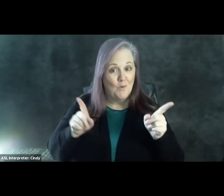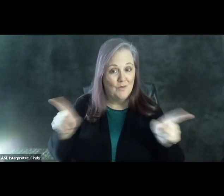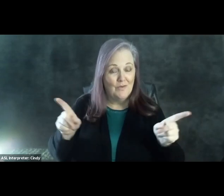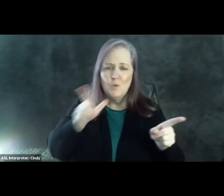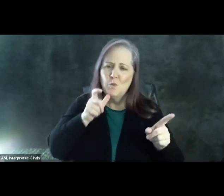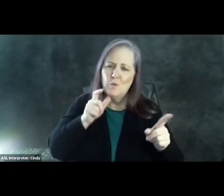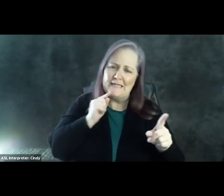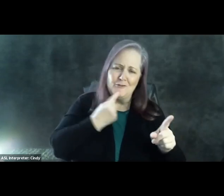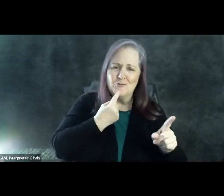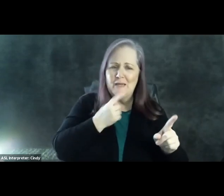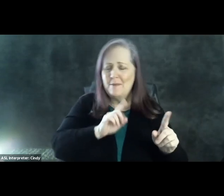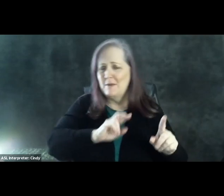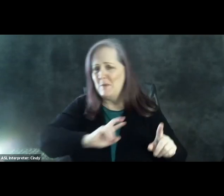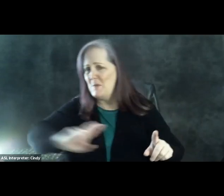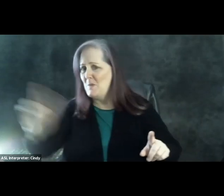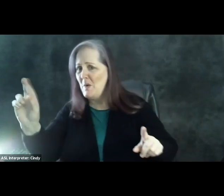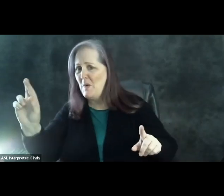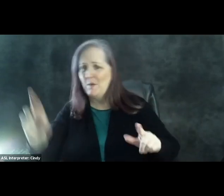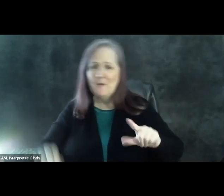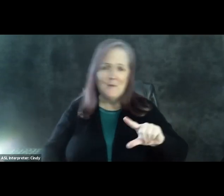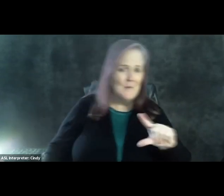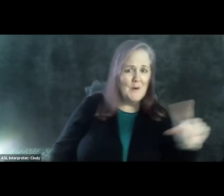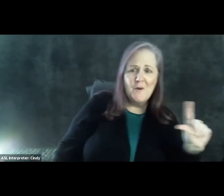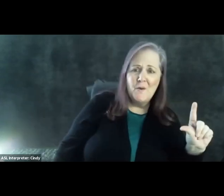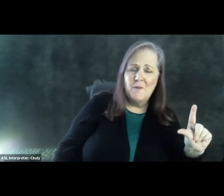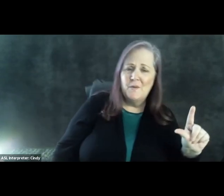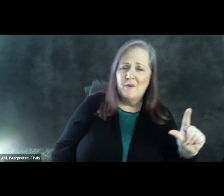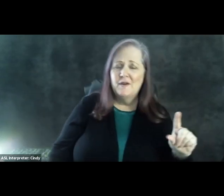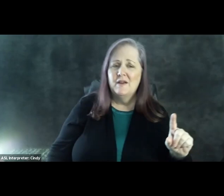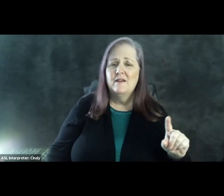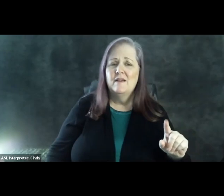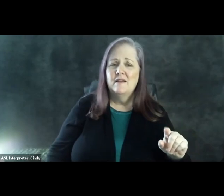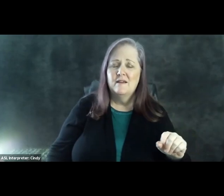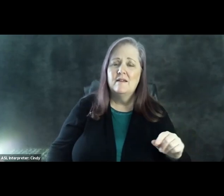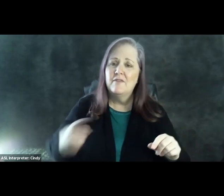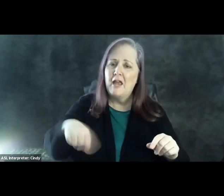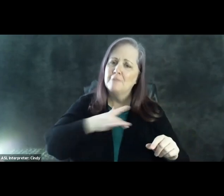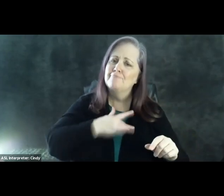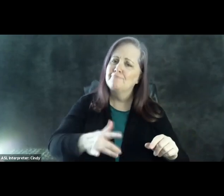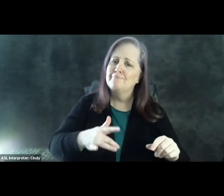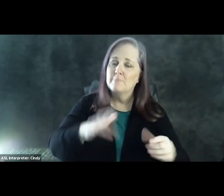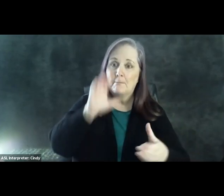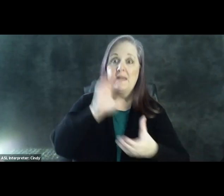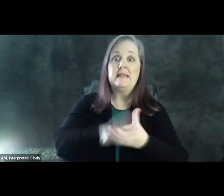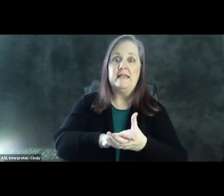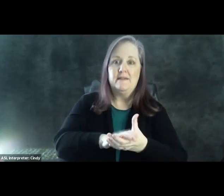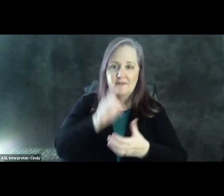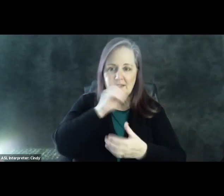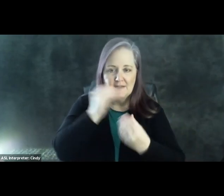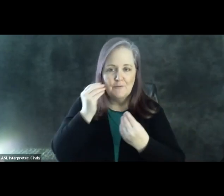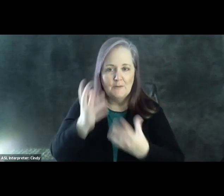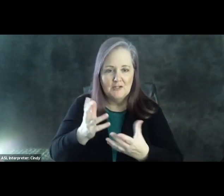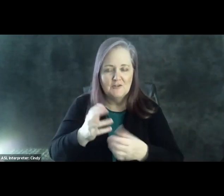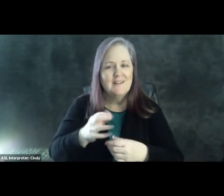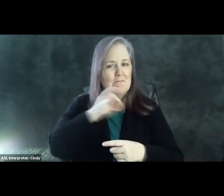very highly partisan and highly polarized are more likely to believe this disinformation, especially, of course, if it